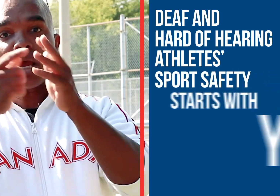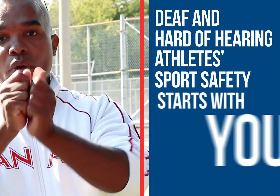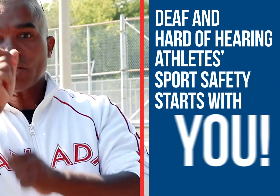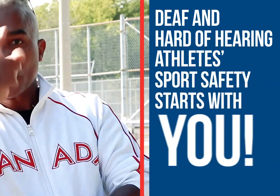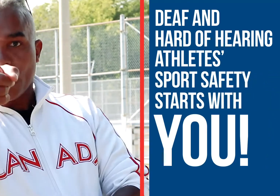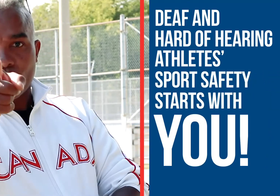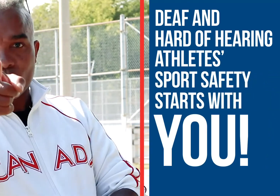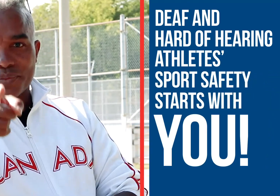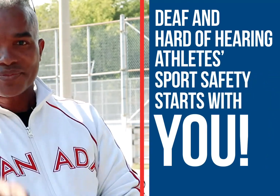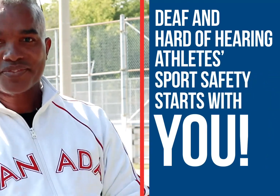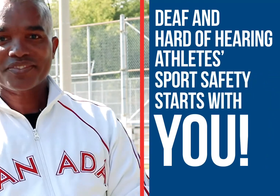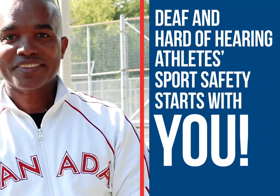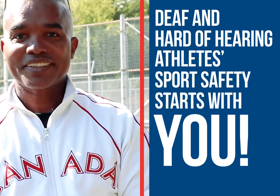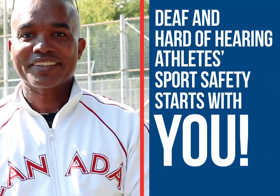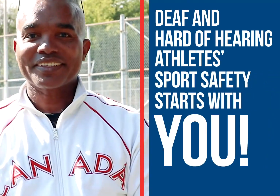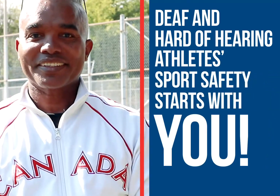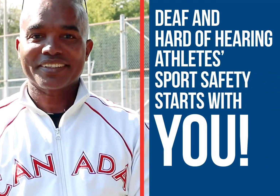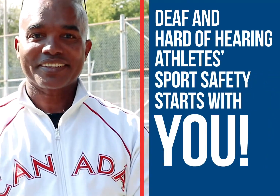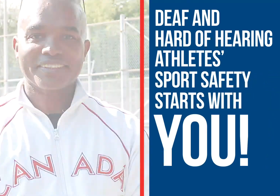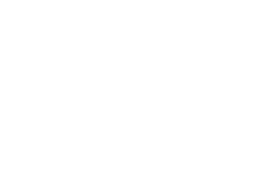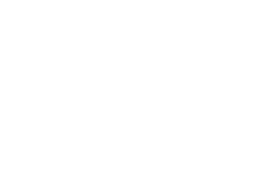starts with you. Patients masculinism How mahd